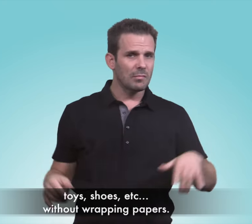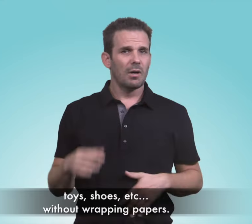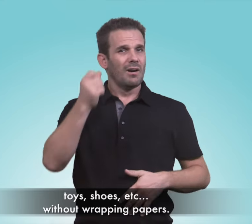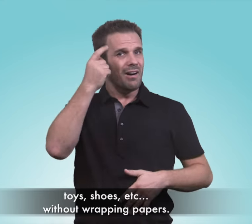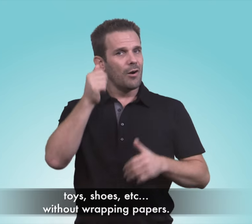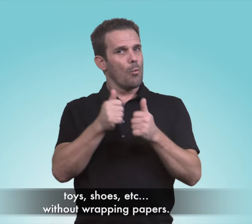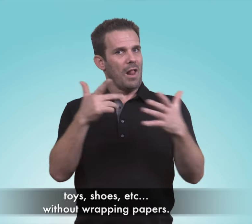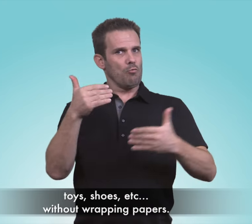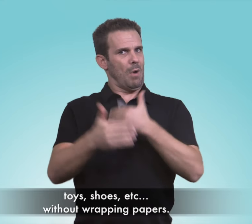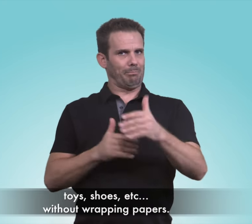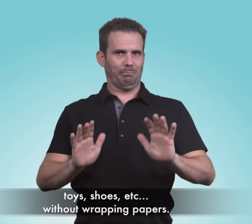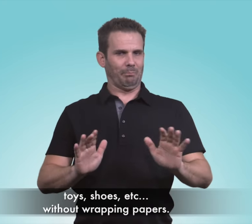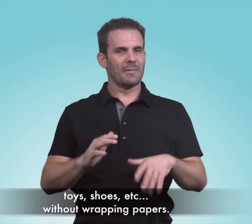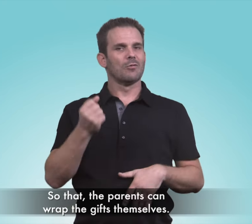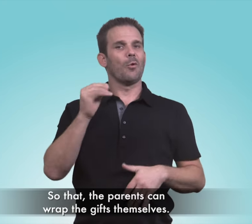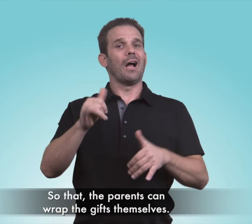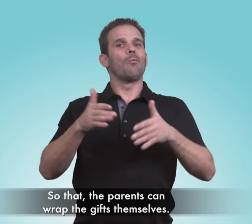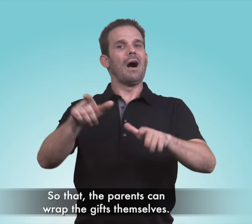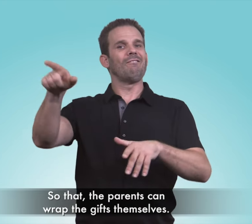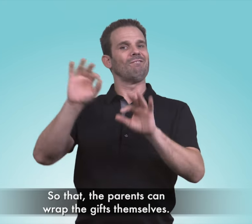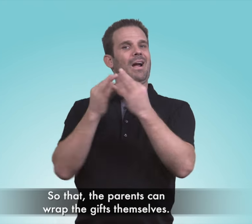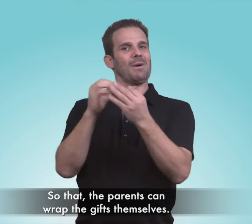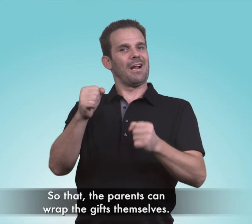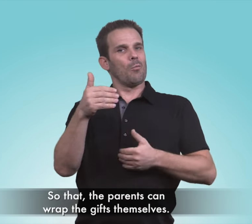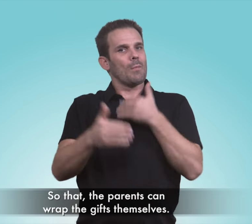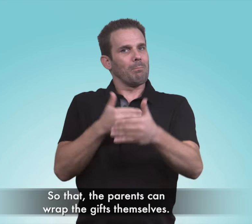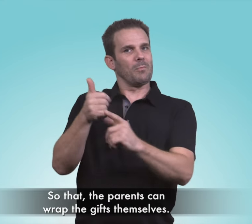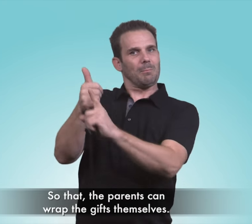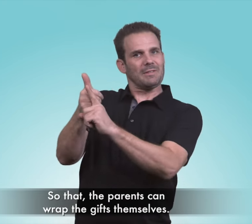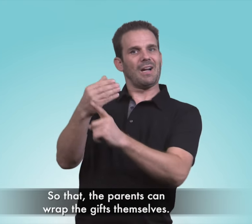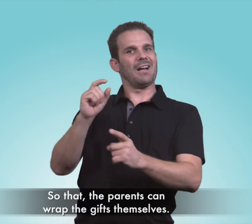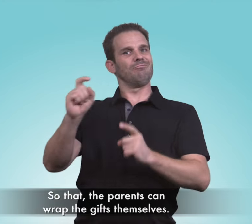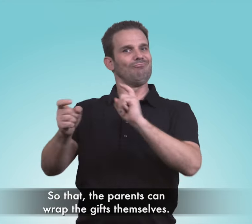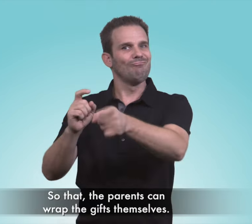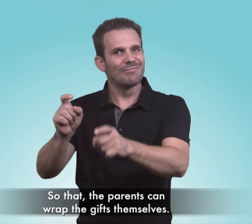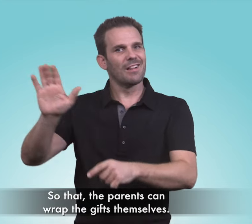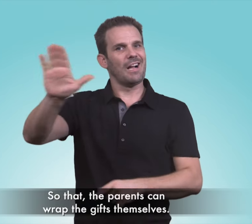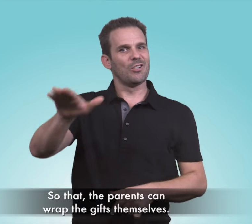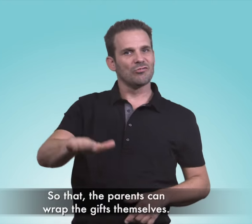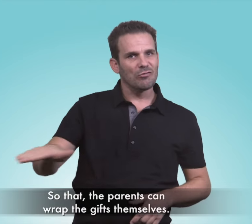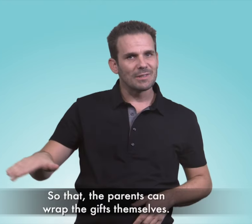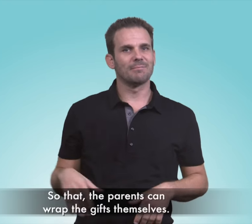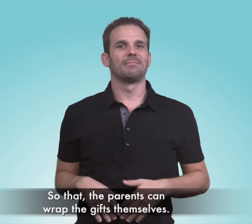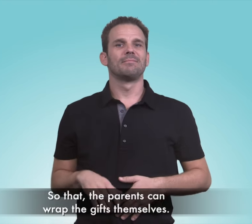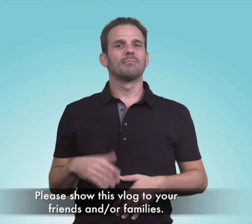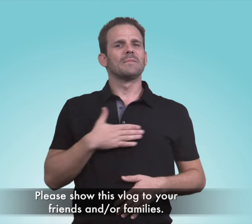and so forth. Understand we would like to receive the gifts without wrapping paper so that the parents can wrap the gifts for their children